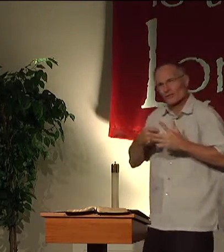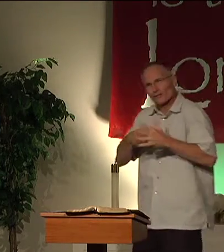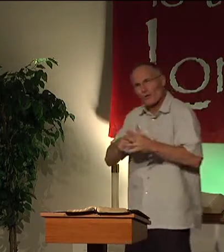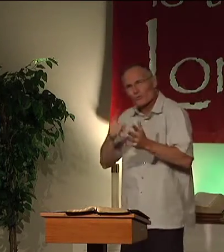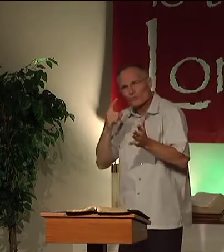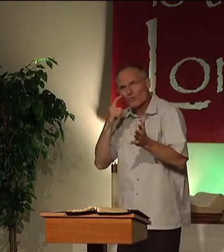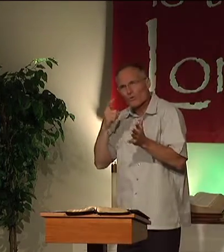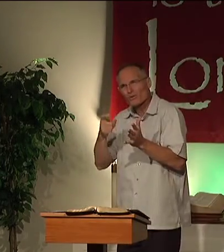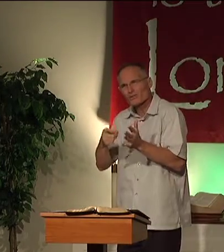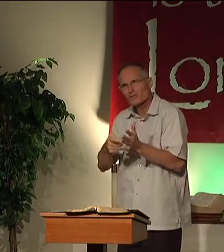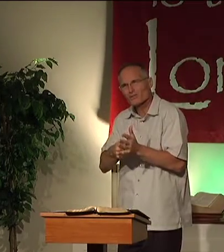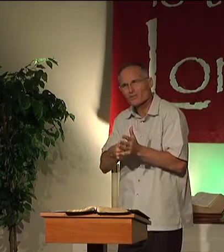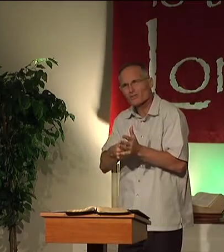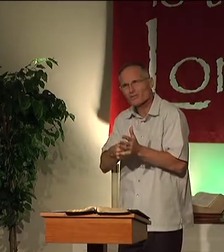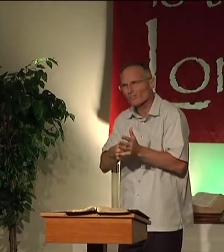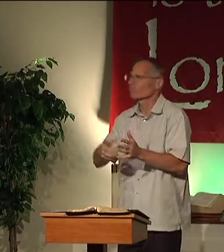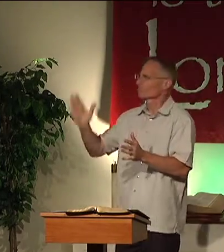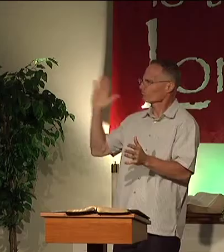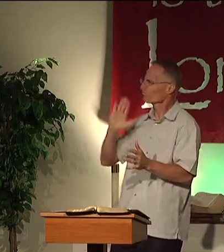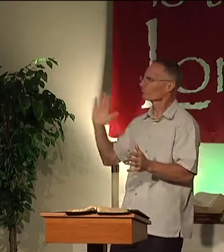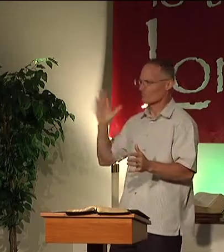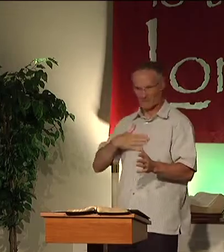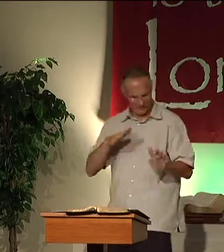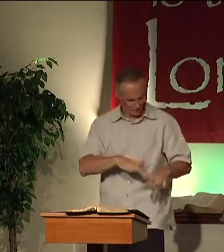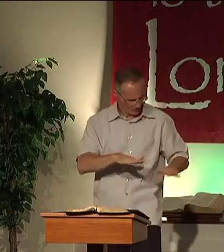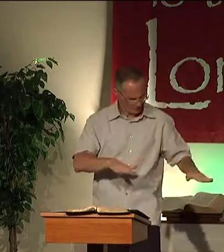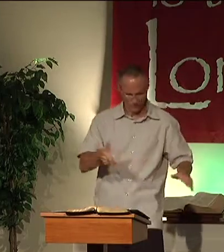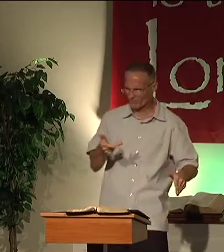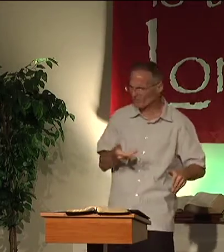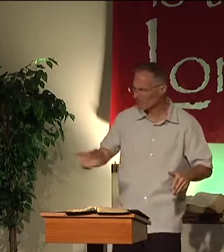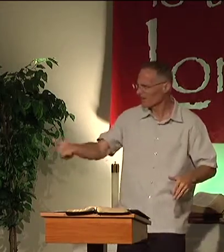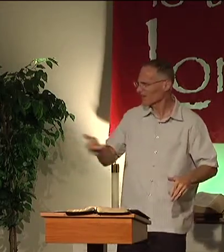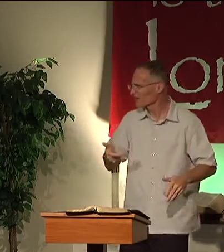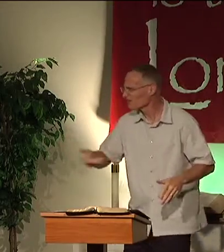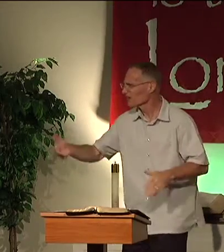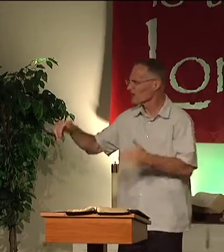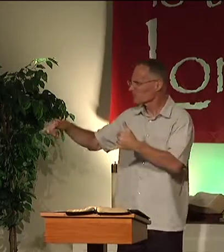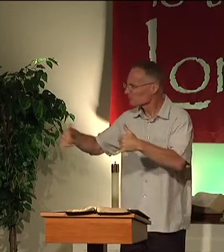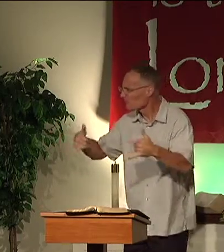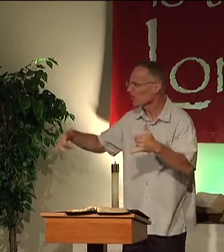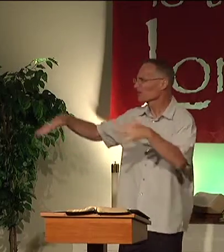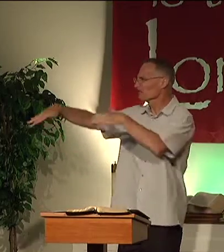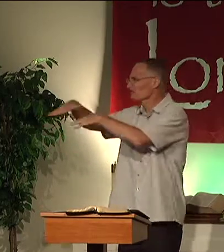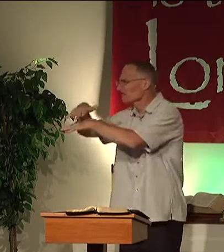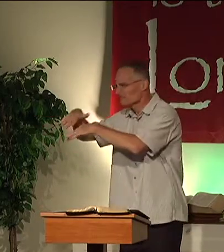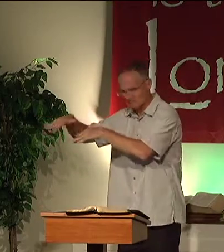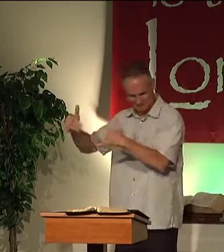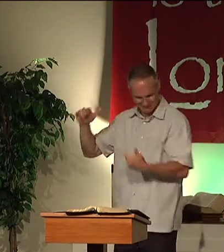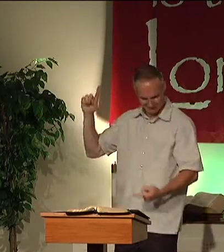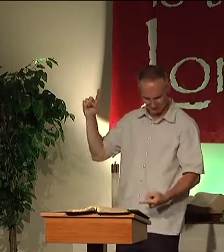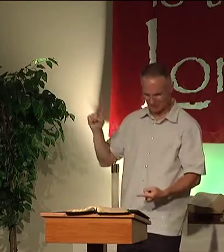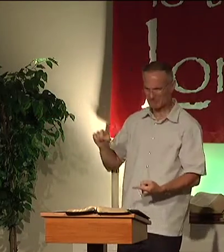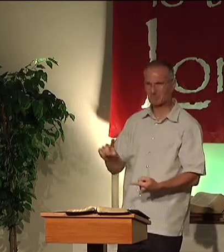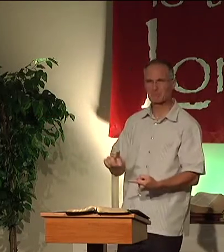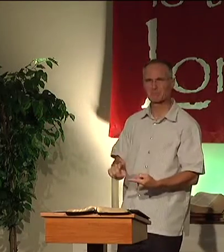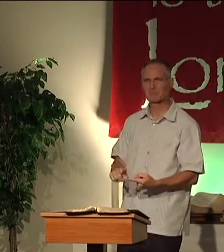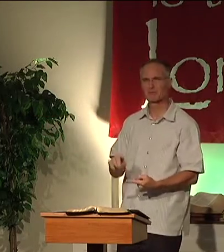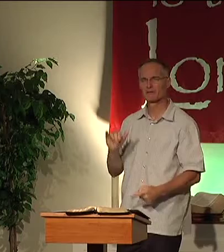accepts, then we start to notice, well, my children used to be invited to all these parties, and